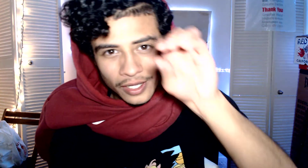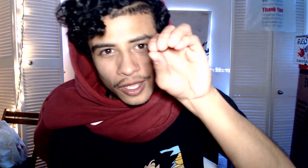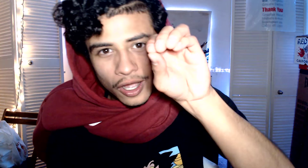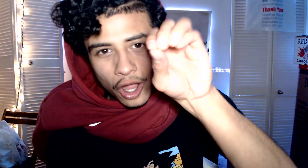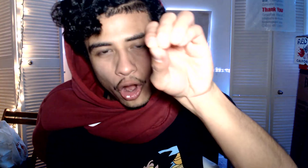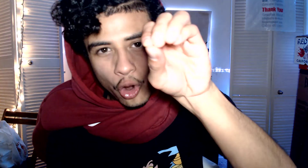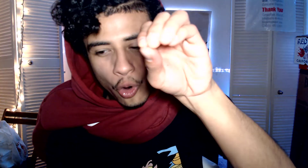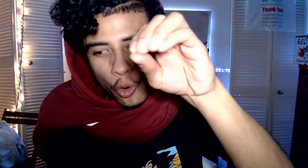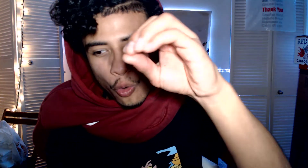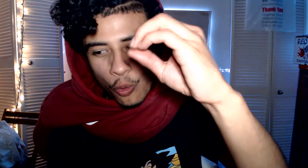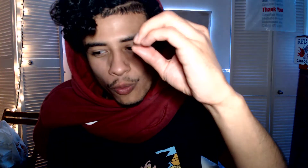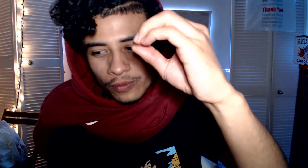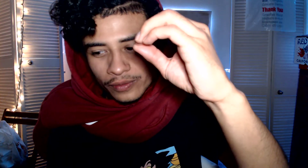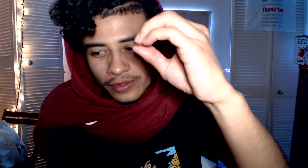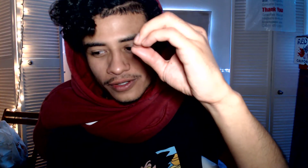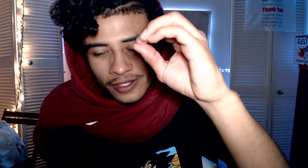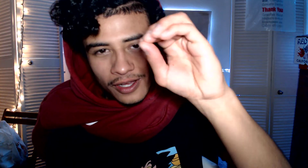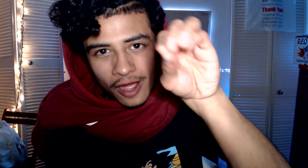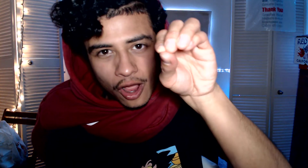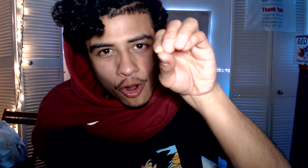O. O.